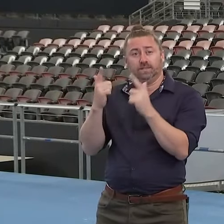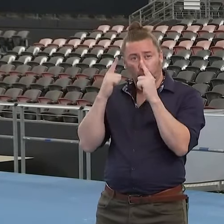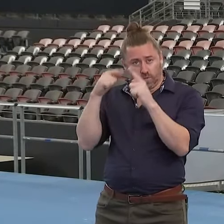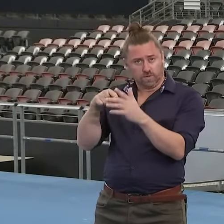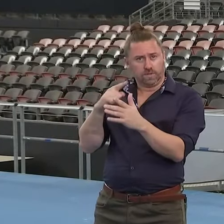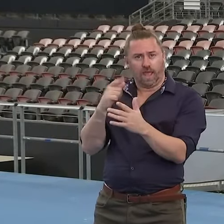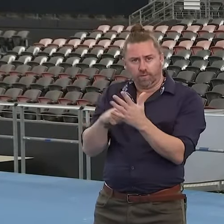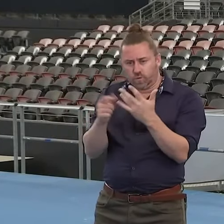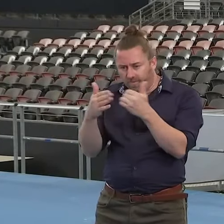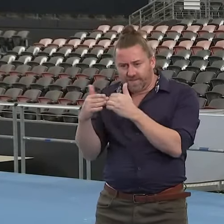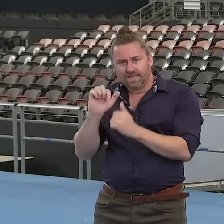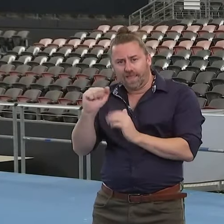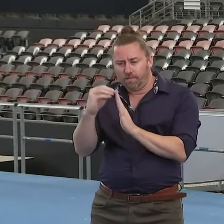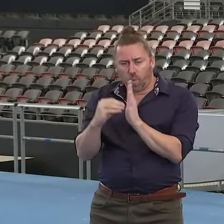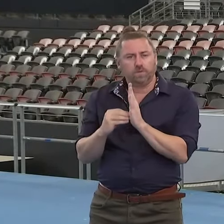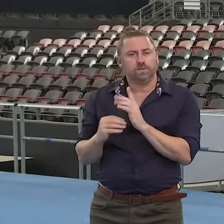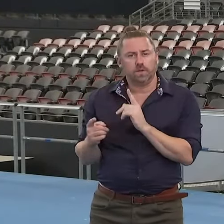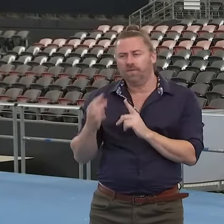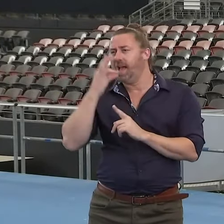You'll have to ask the triple C.